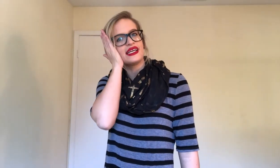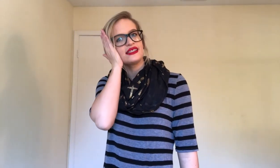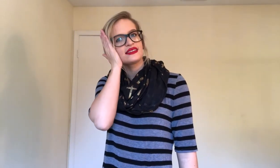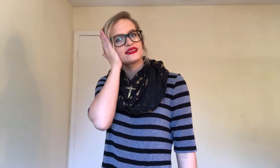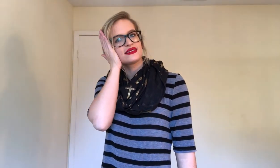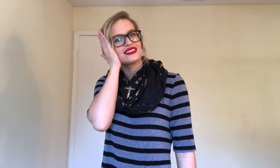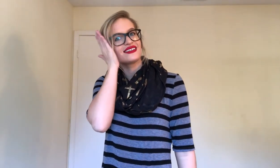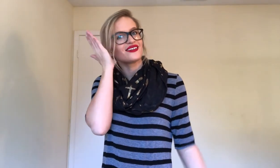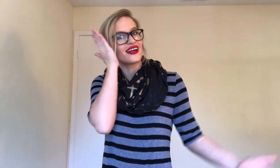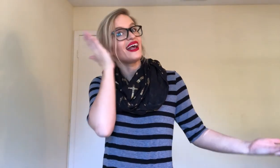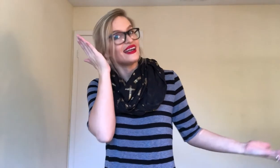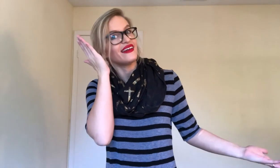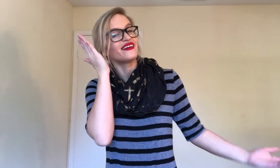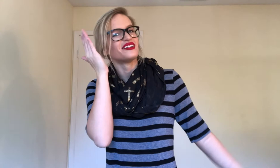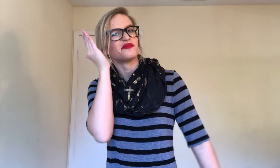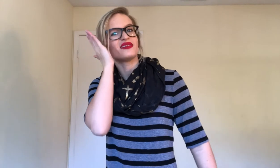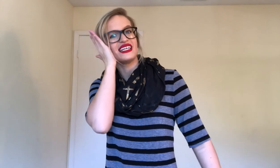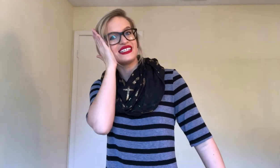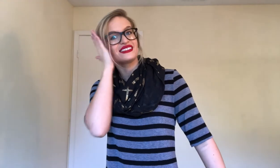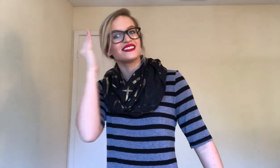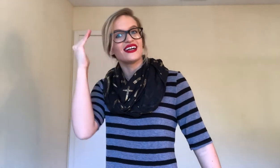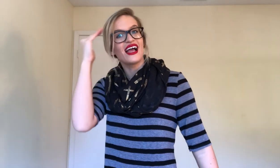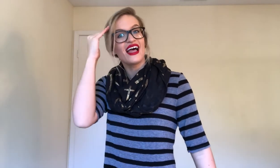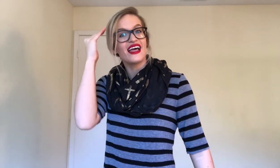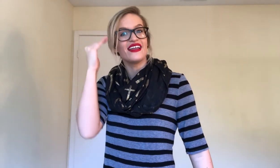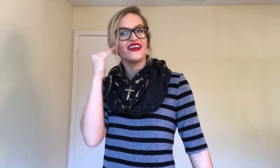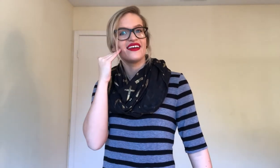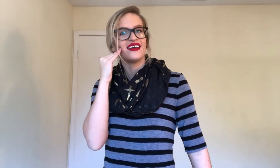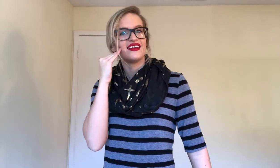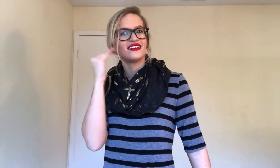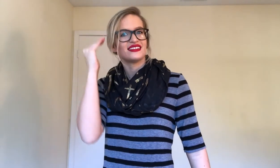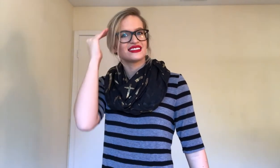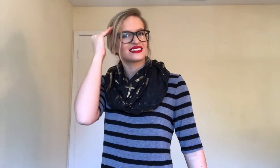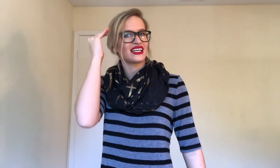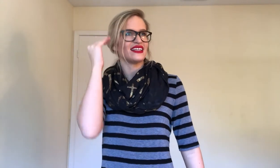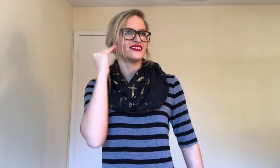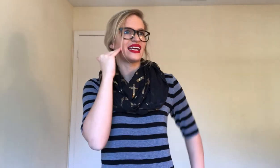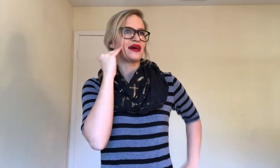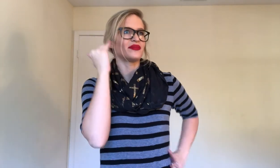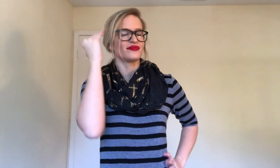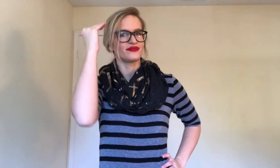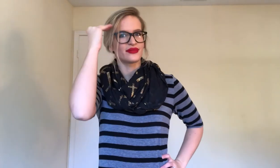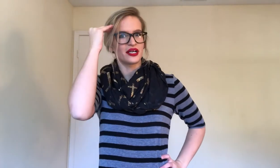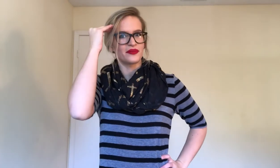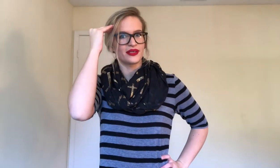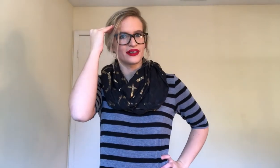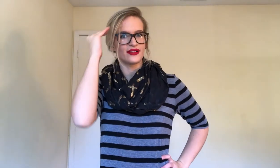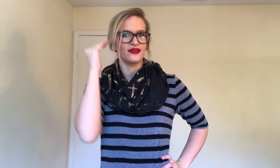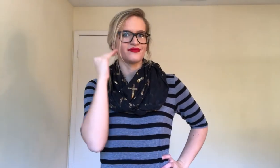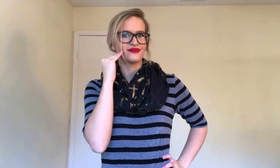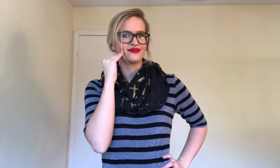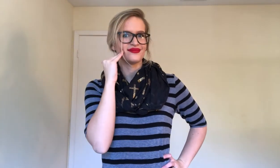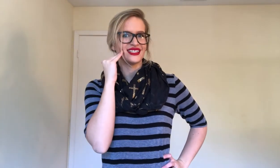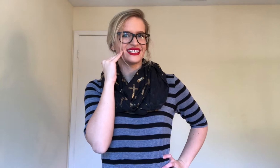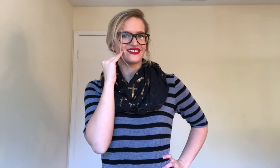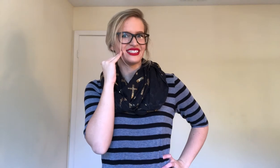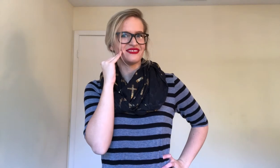Placing your head. Place your head. This is head. tap. Up here. Down here.